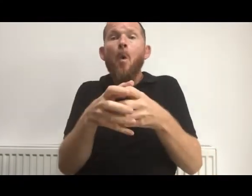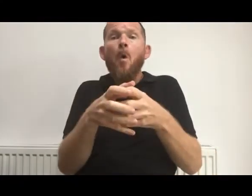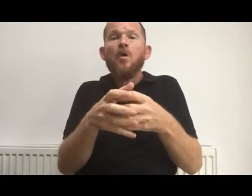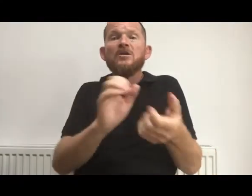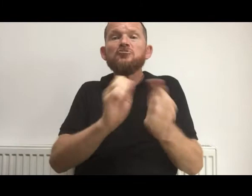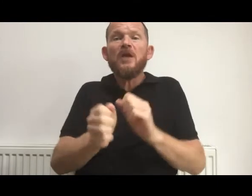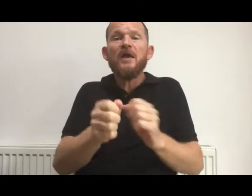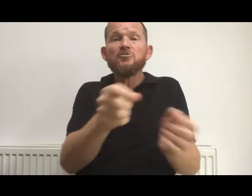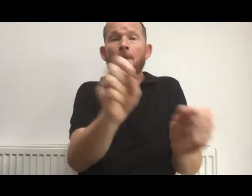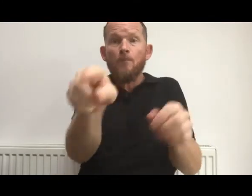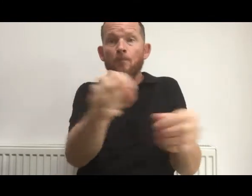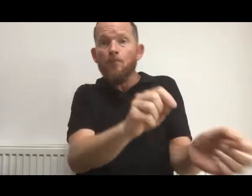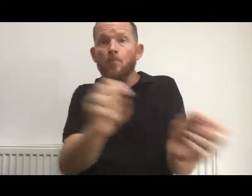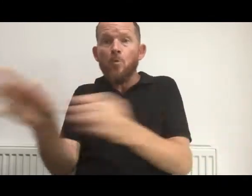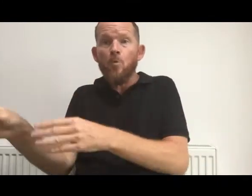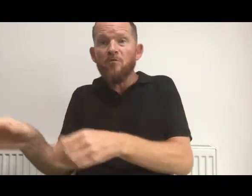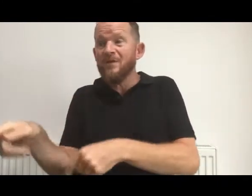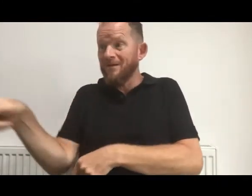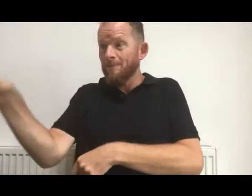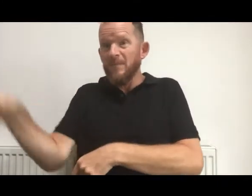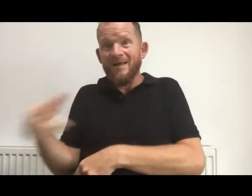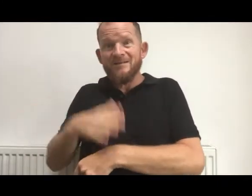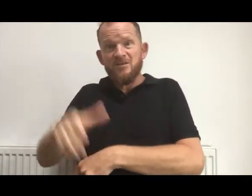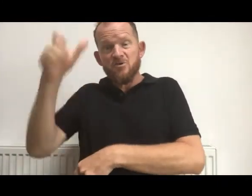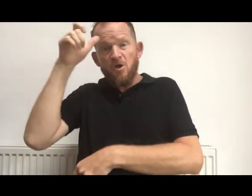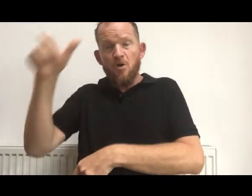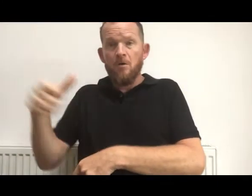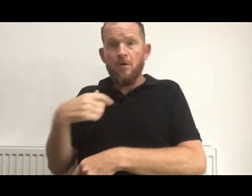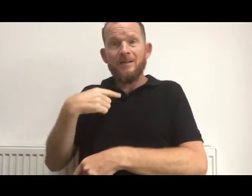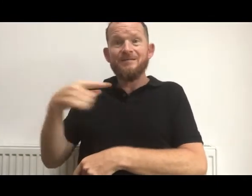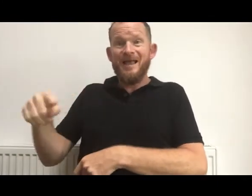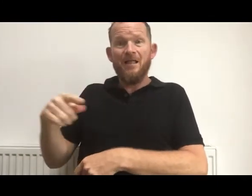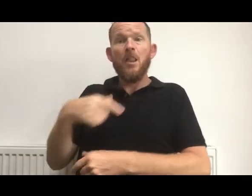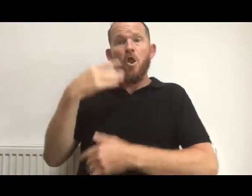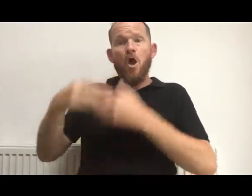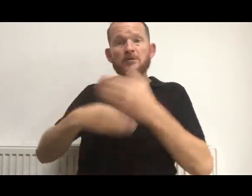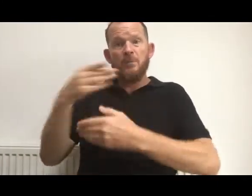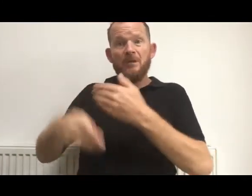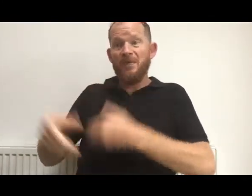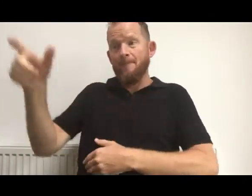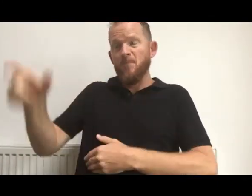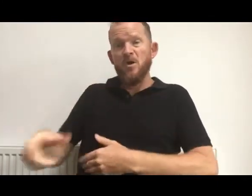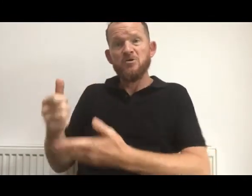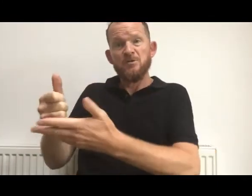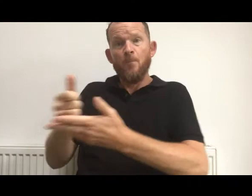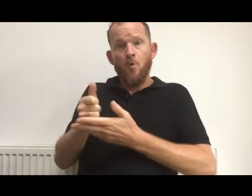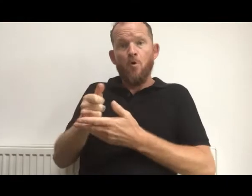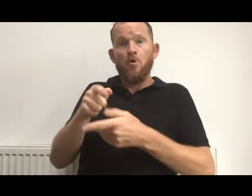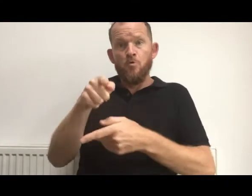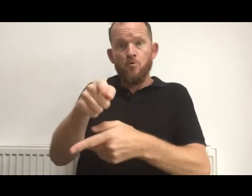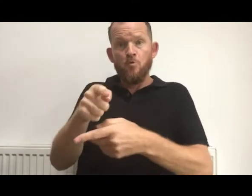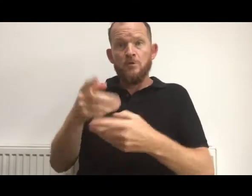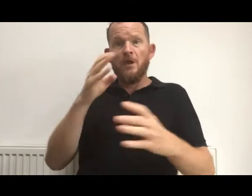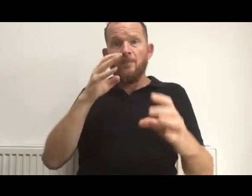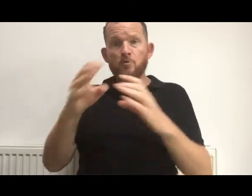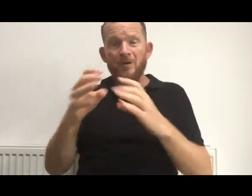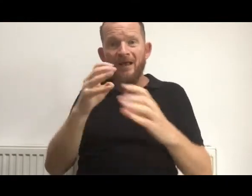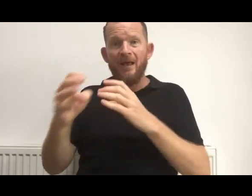Tell the hospital if you are being supported by someone to communicate or self-advocate or you can write it.